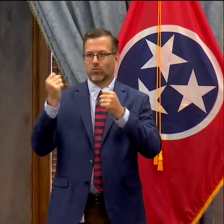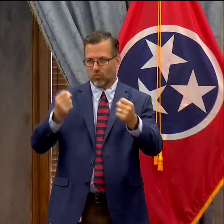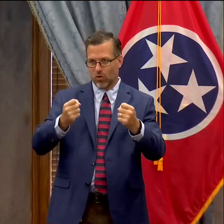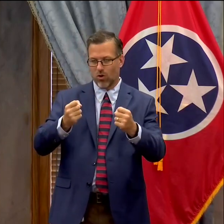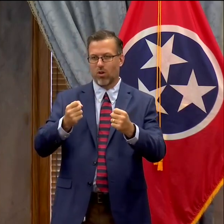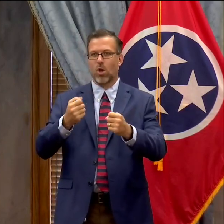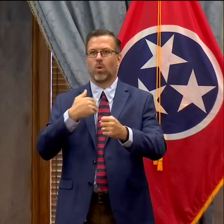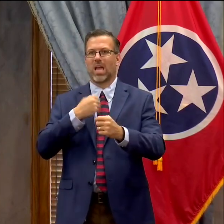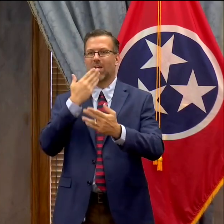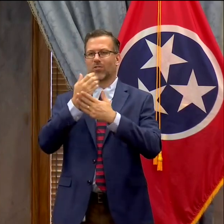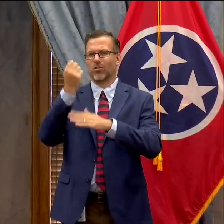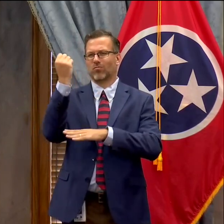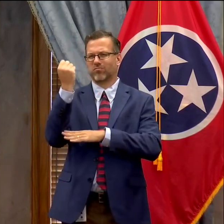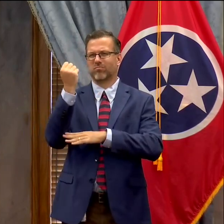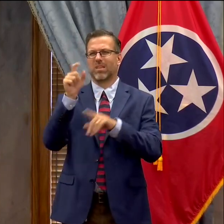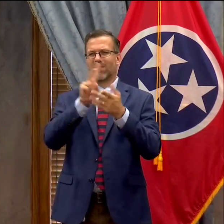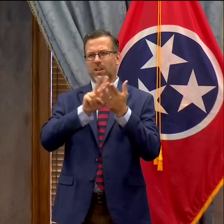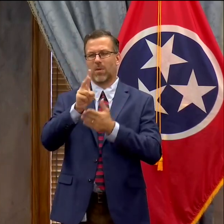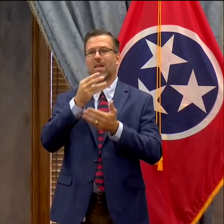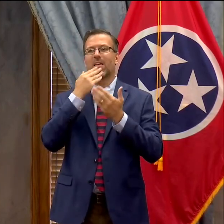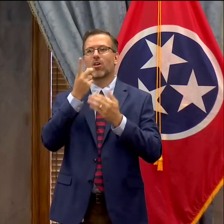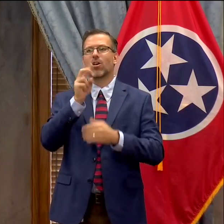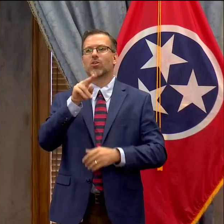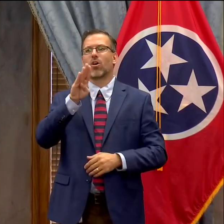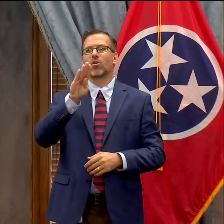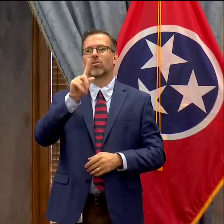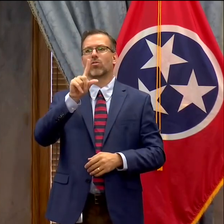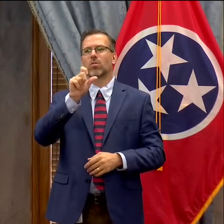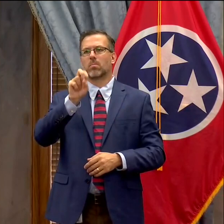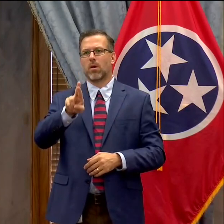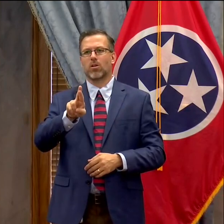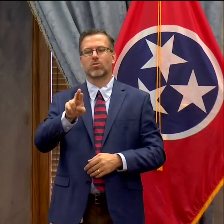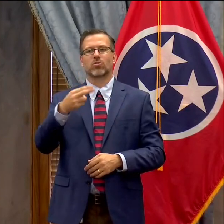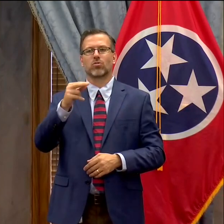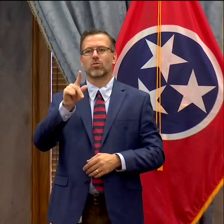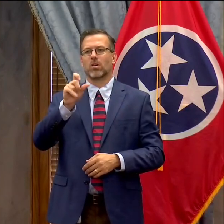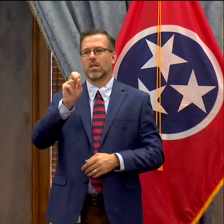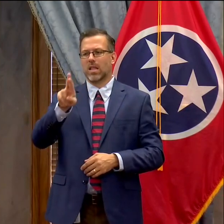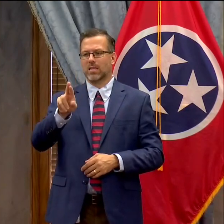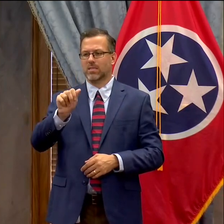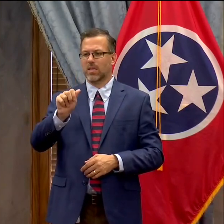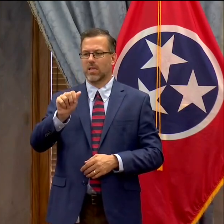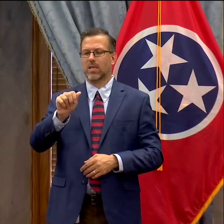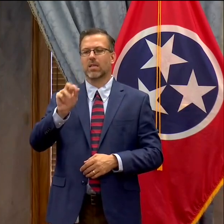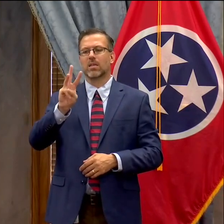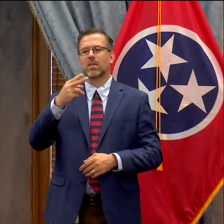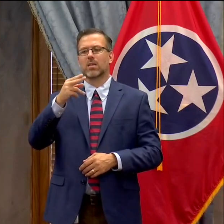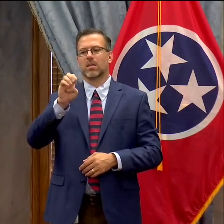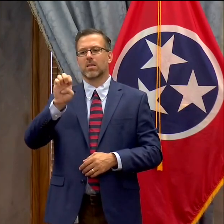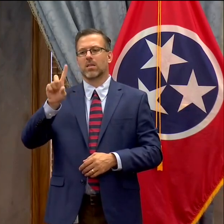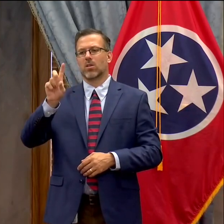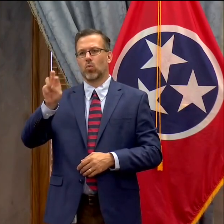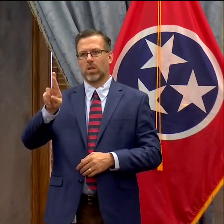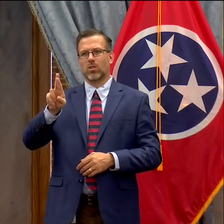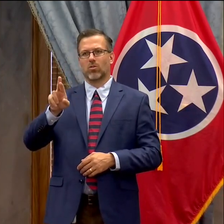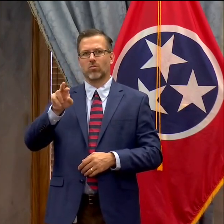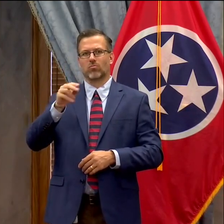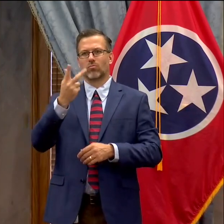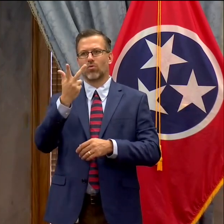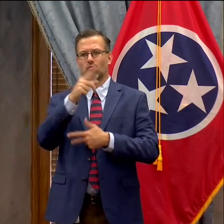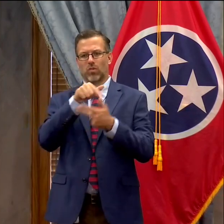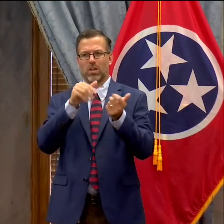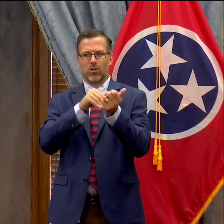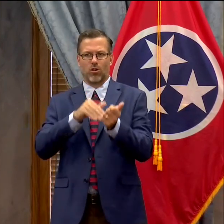Vanderbilt thank you to Dr Balzer Dr Halasa Dr Wheeler and everyone they are treating our neighbors in need